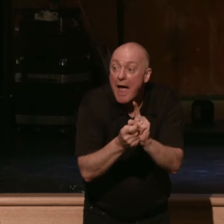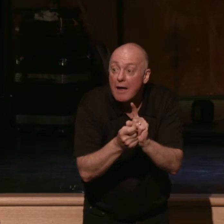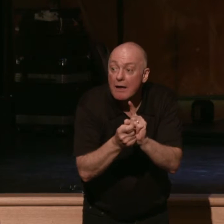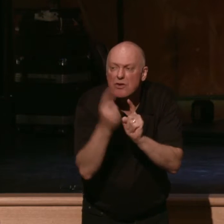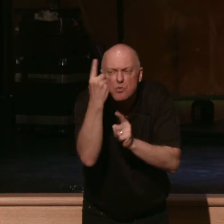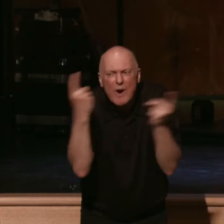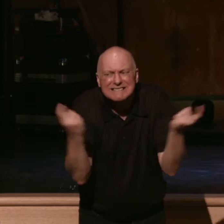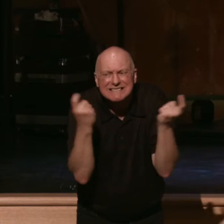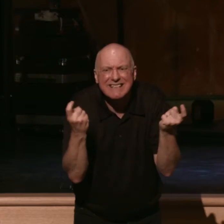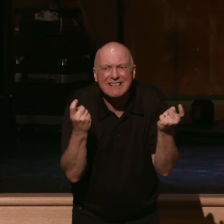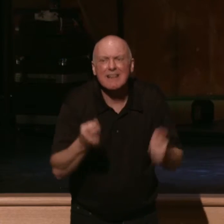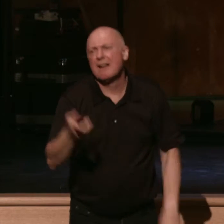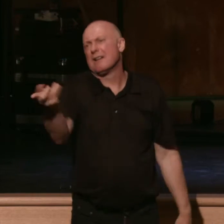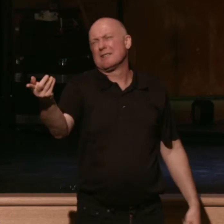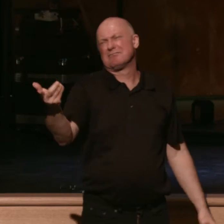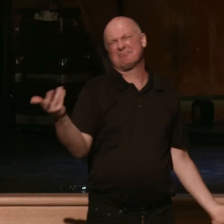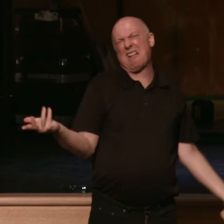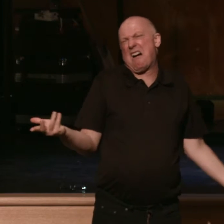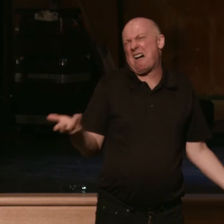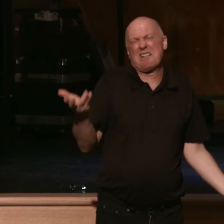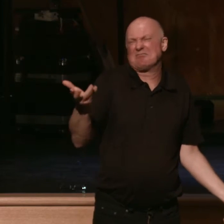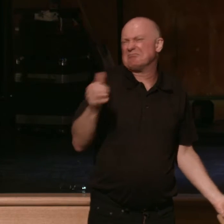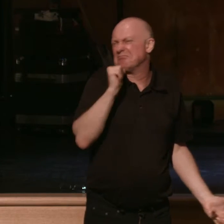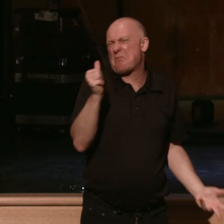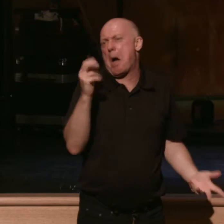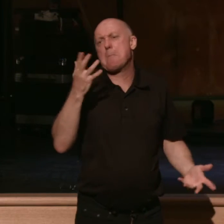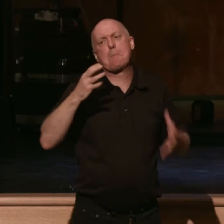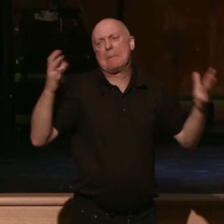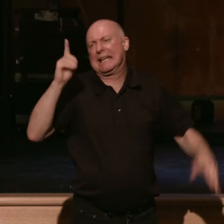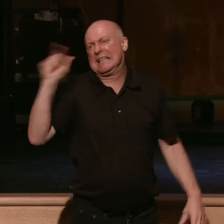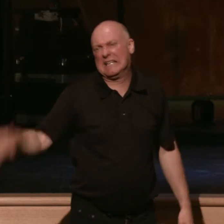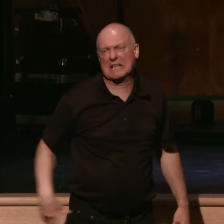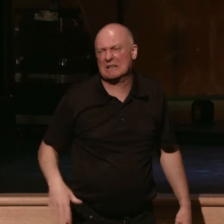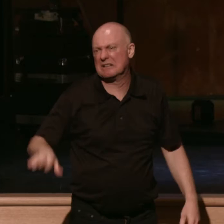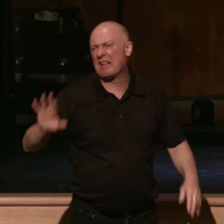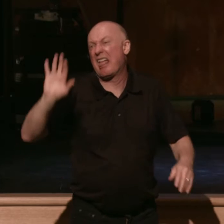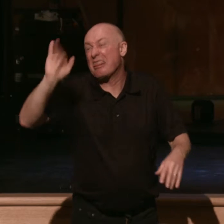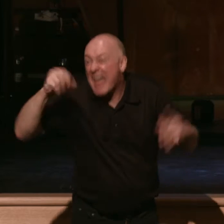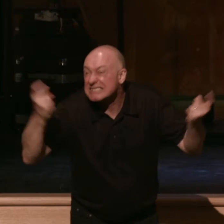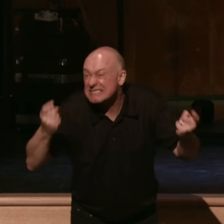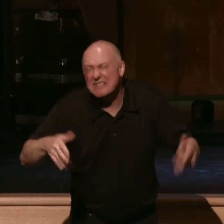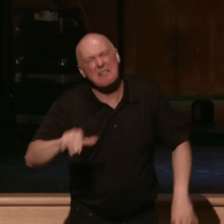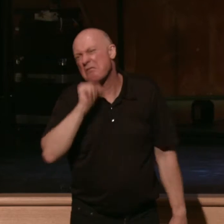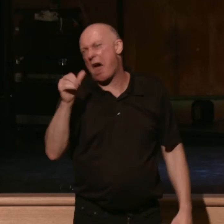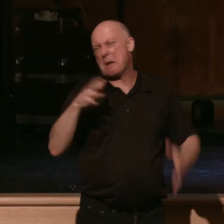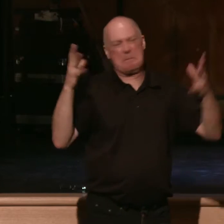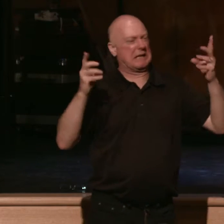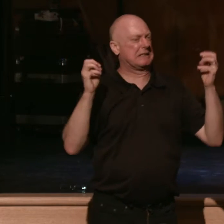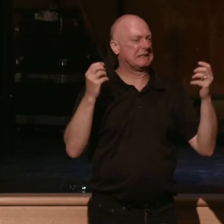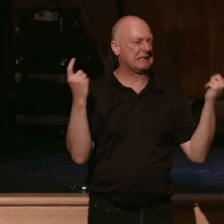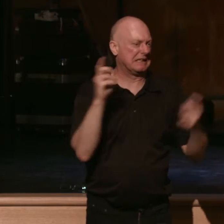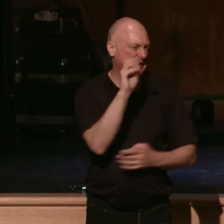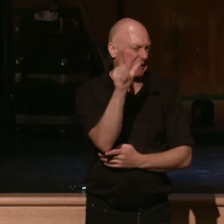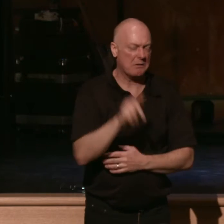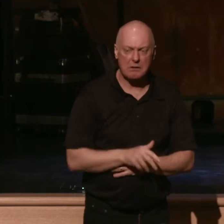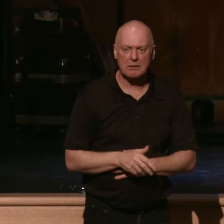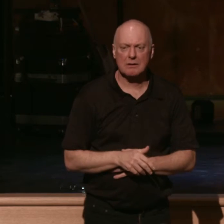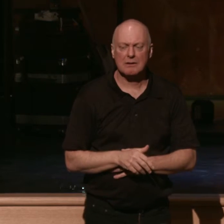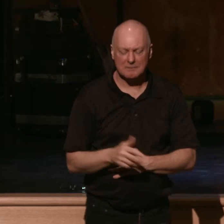upon as light, not really caring, that's not really a big deal, sins in the church. And by the way, when we were picking out, hey,